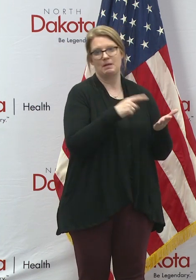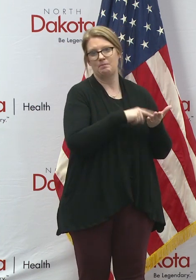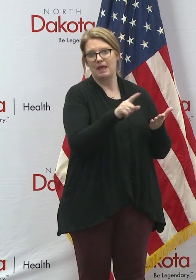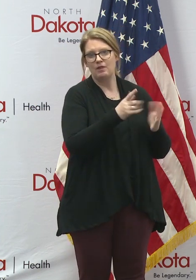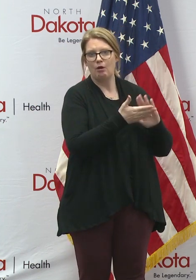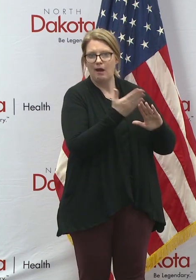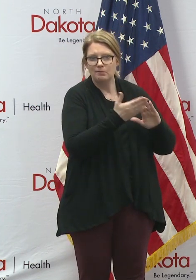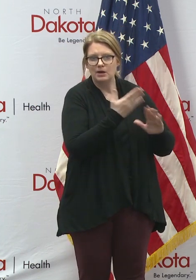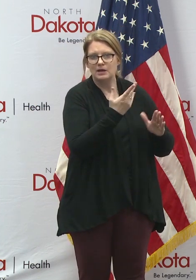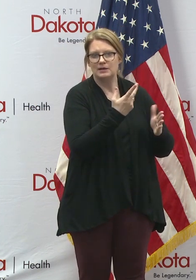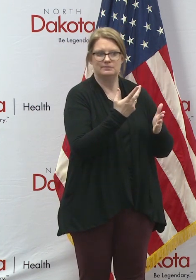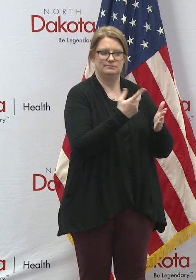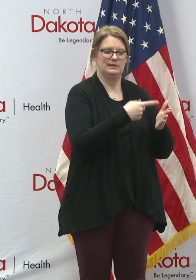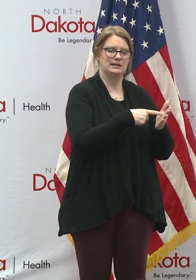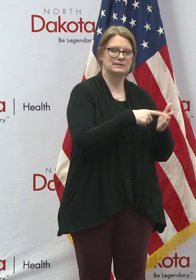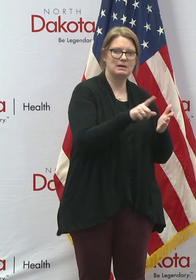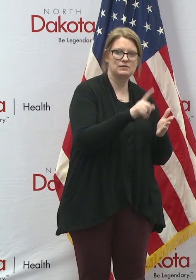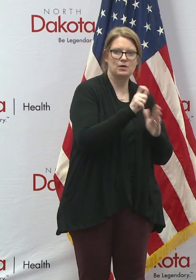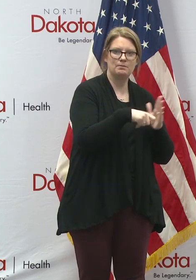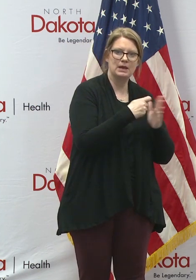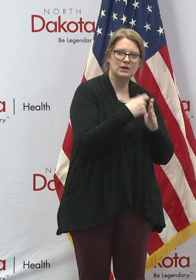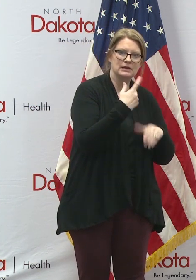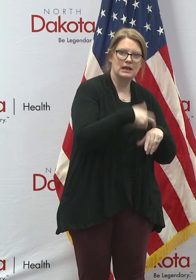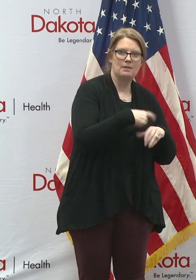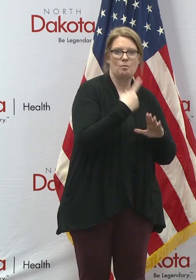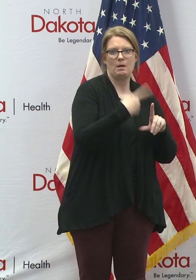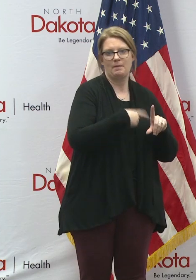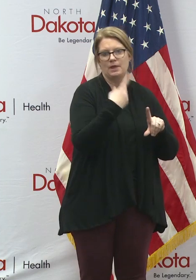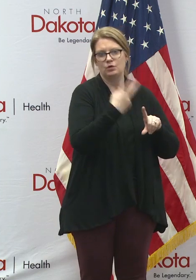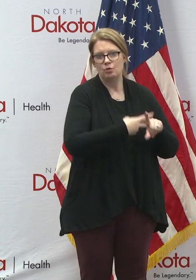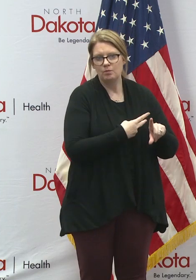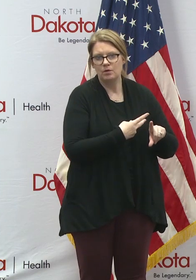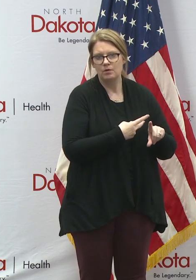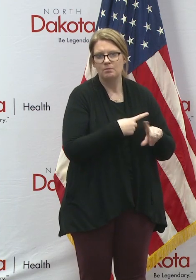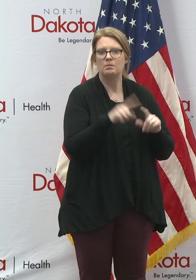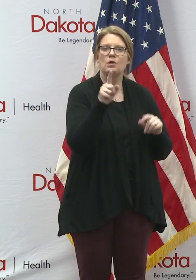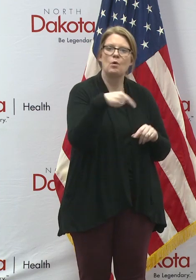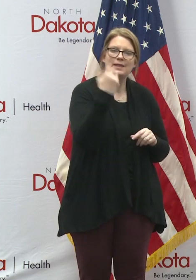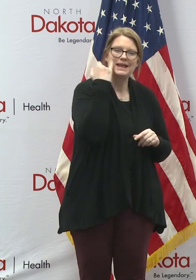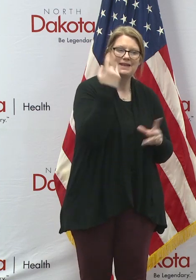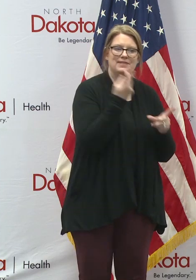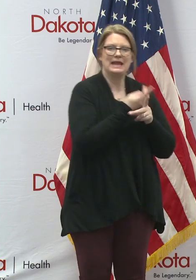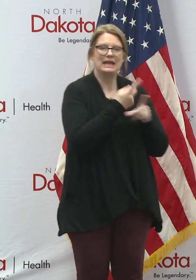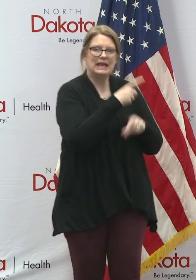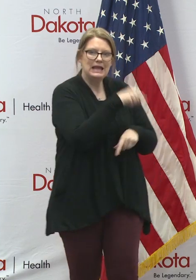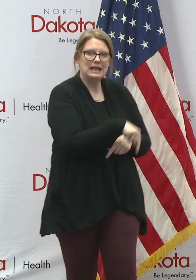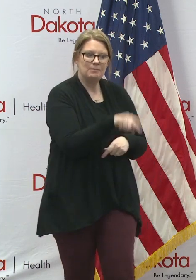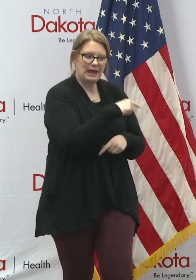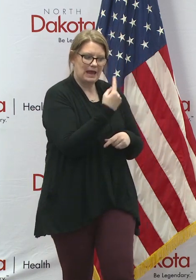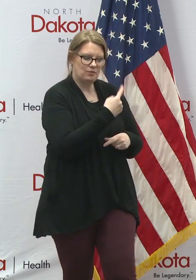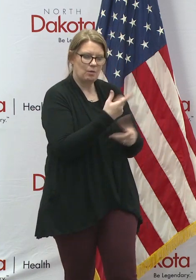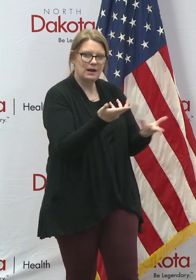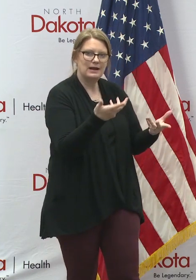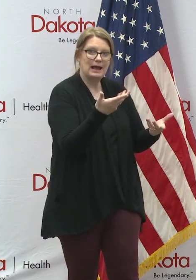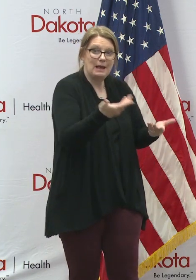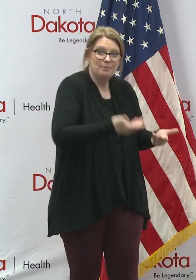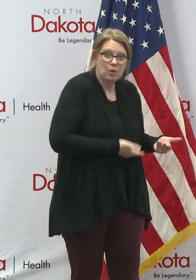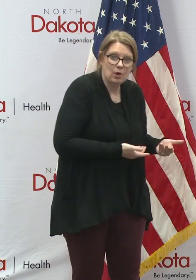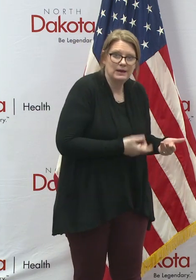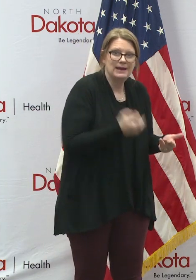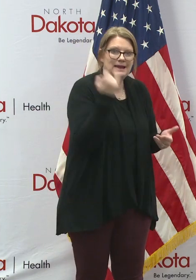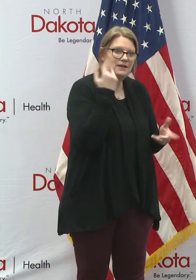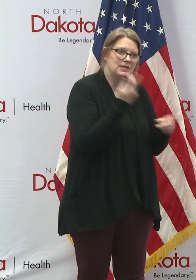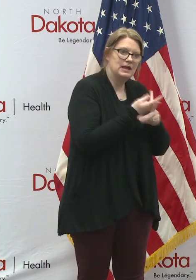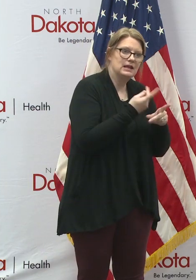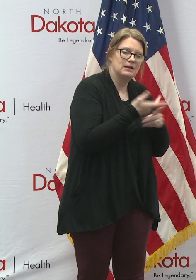expenses for a period of time, a month or two. But only if they keep everybody employed on their team. And if they keep everybody employed